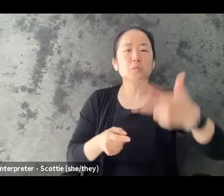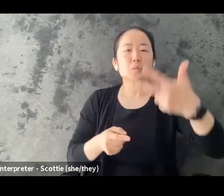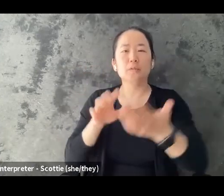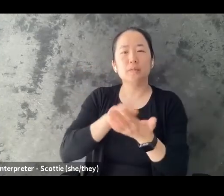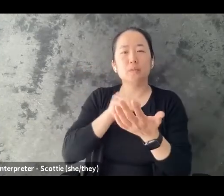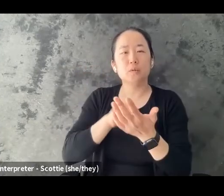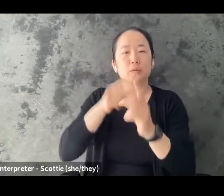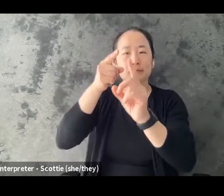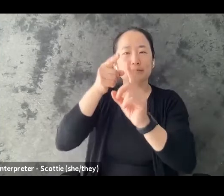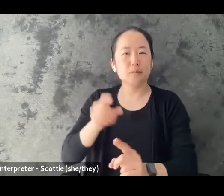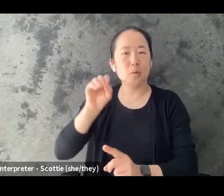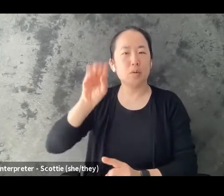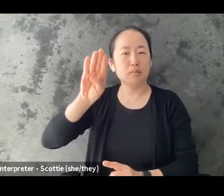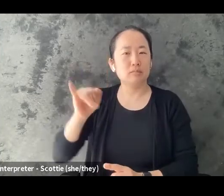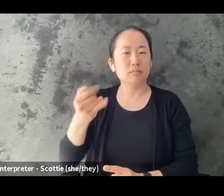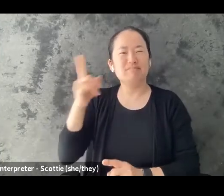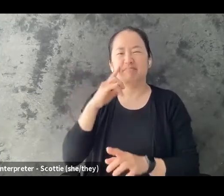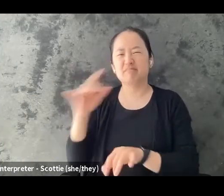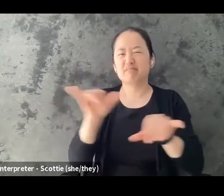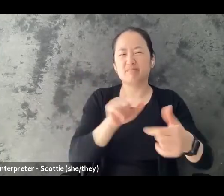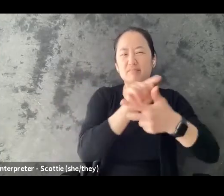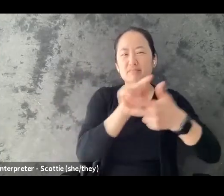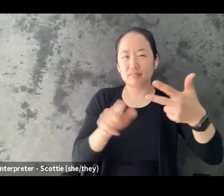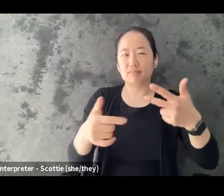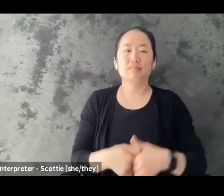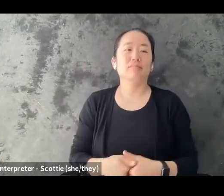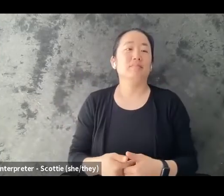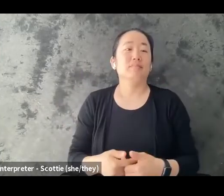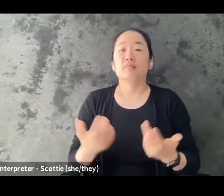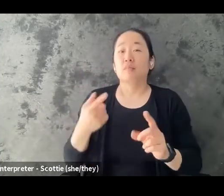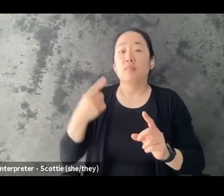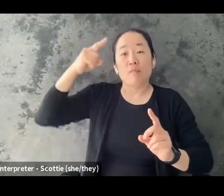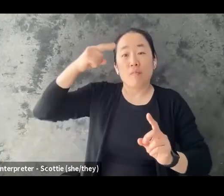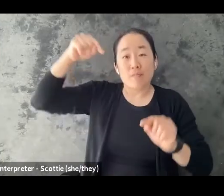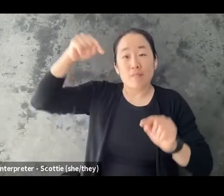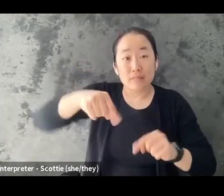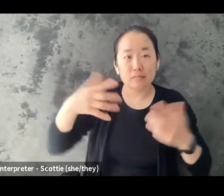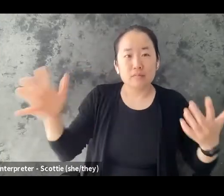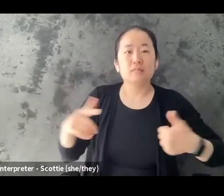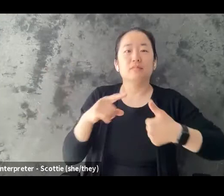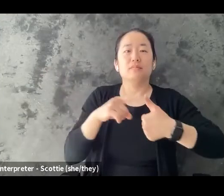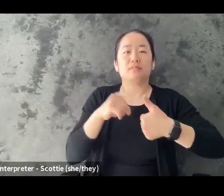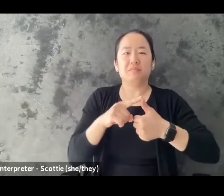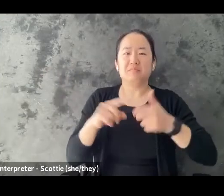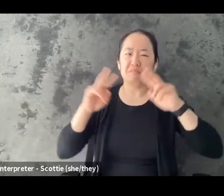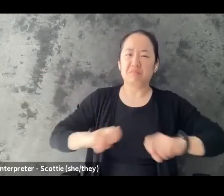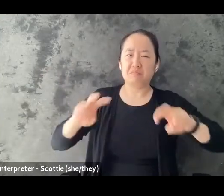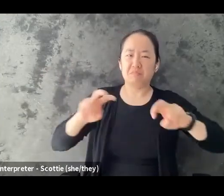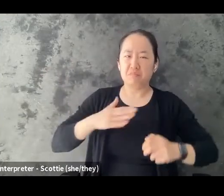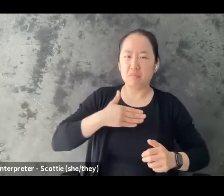And so our intention is to provide a space for exploring our intuition, our experiences, and our relationships